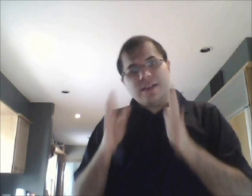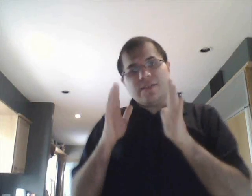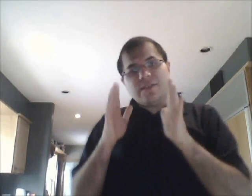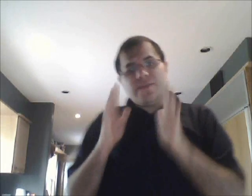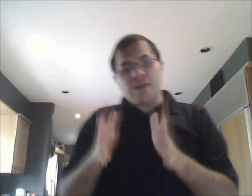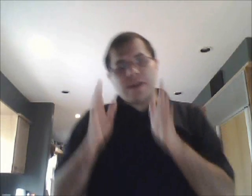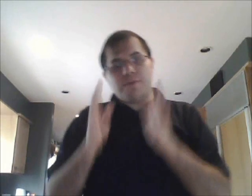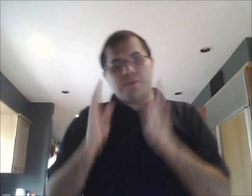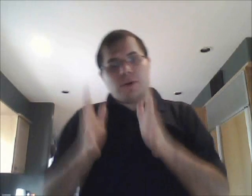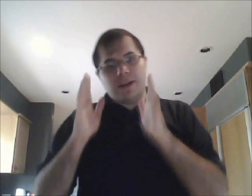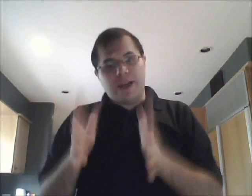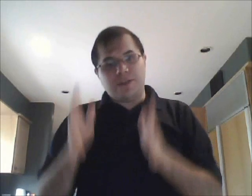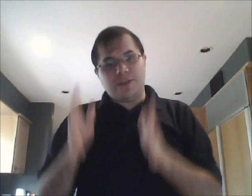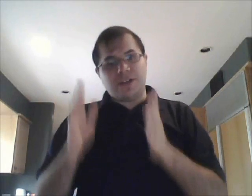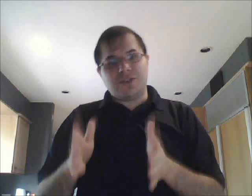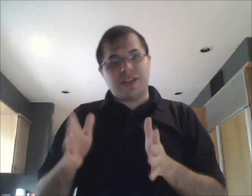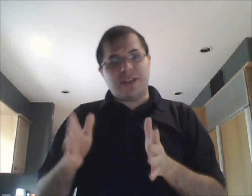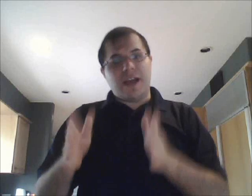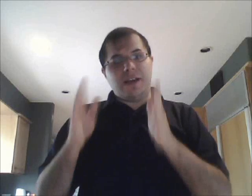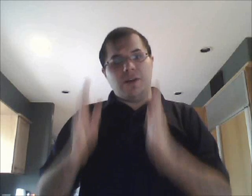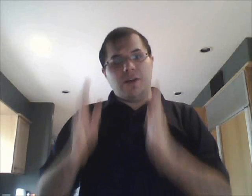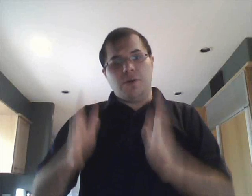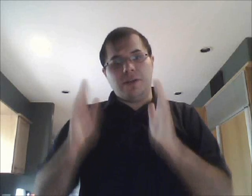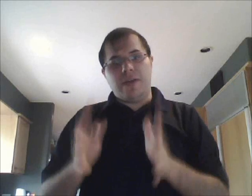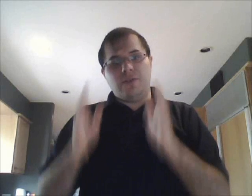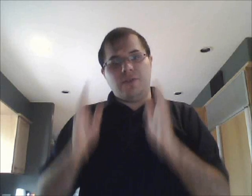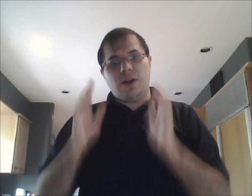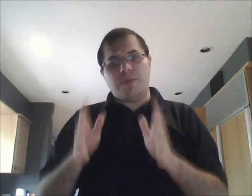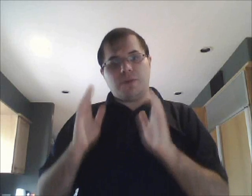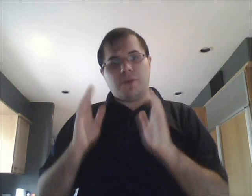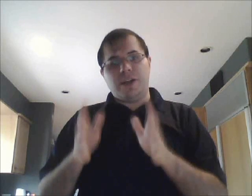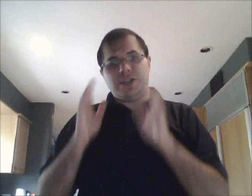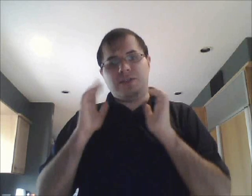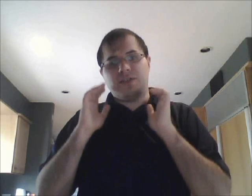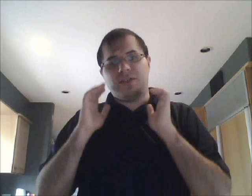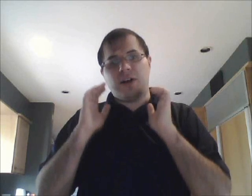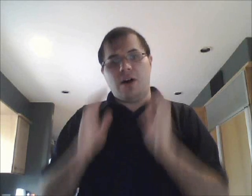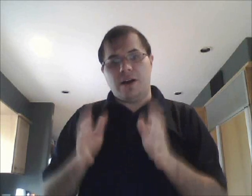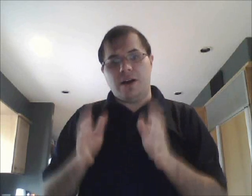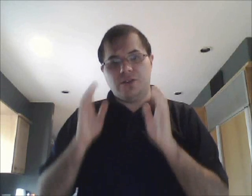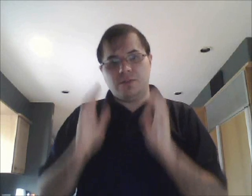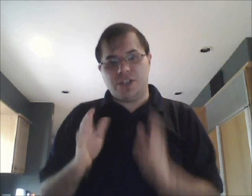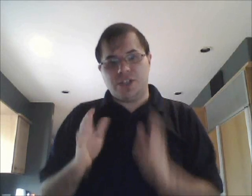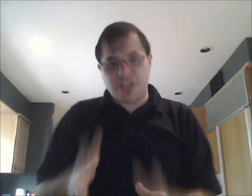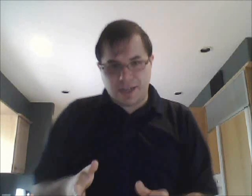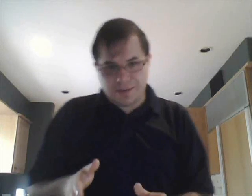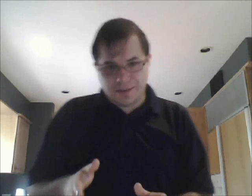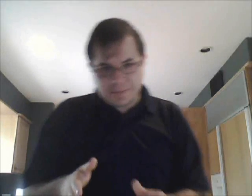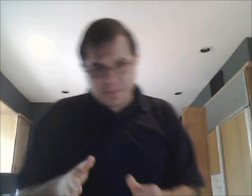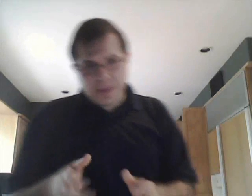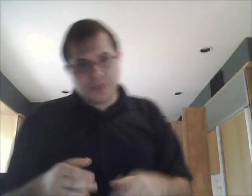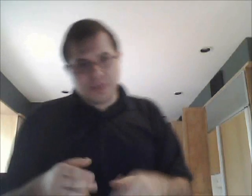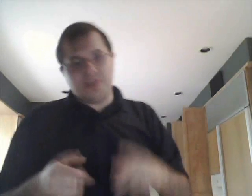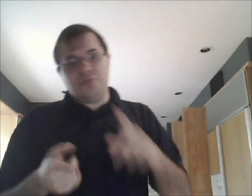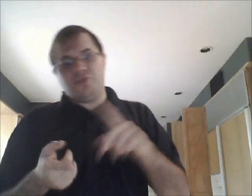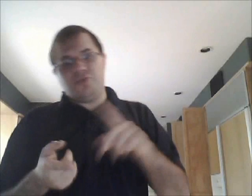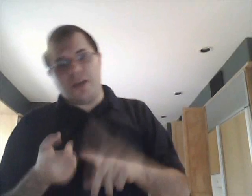is a very important language to understand low-level operations on your machine so you can use driver